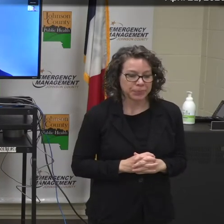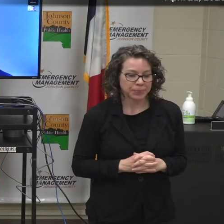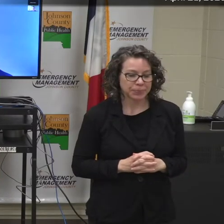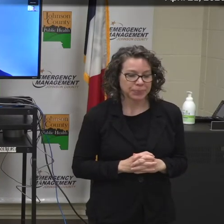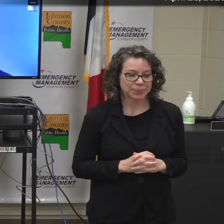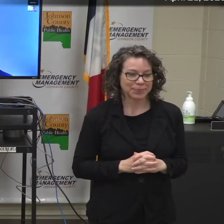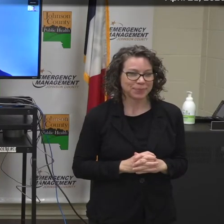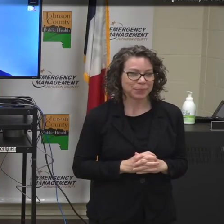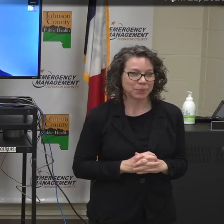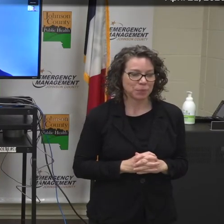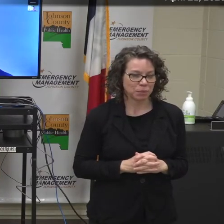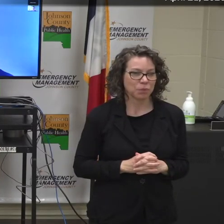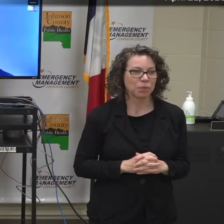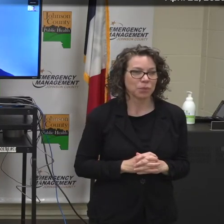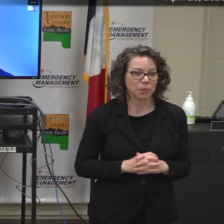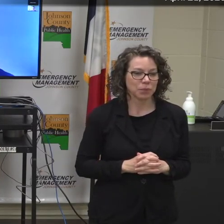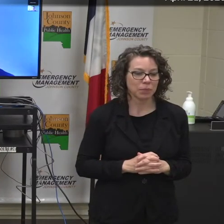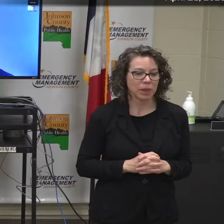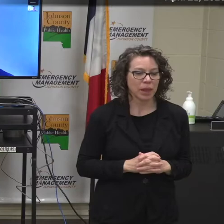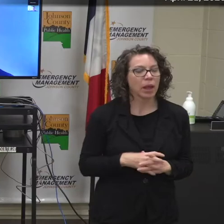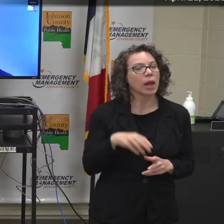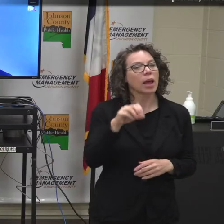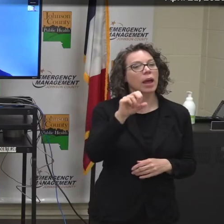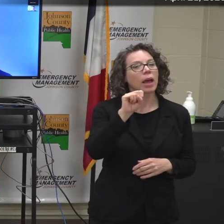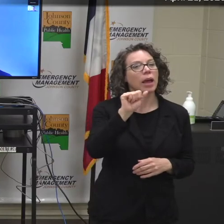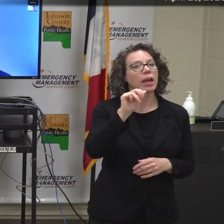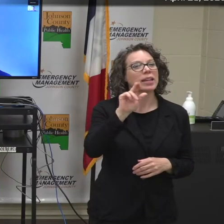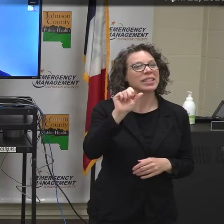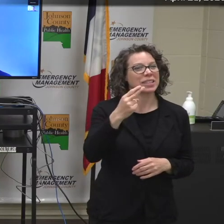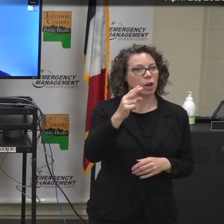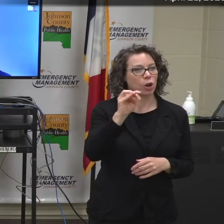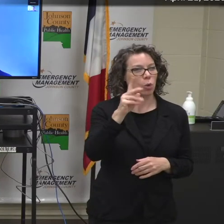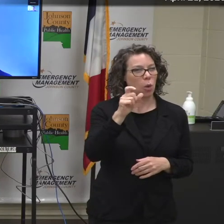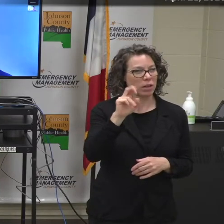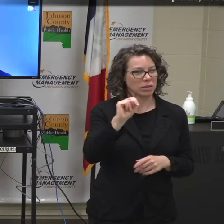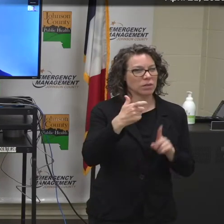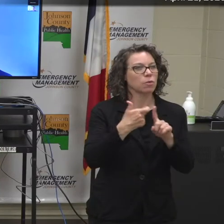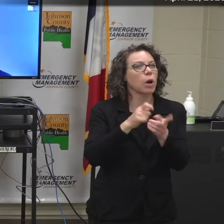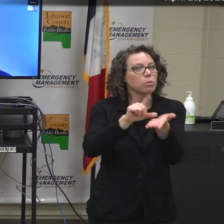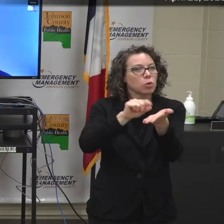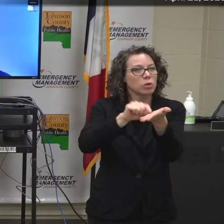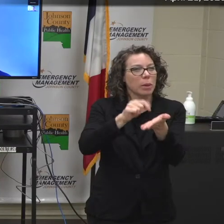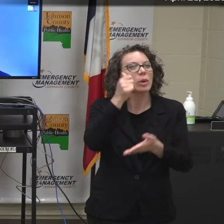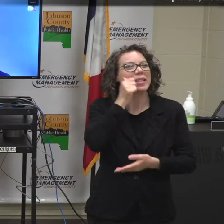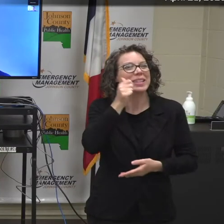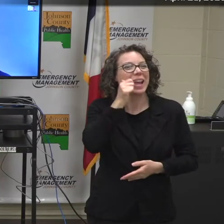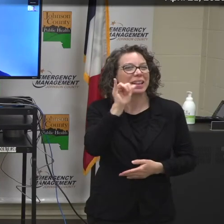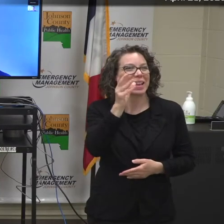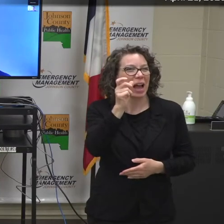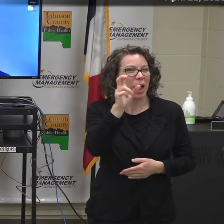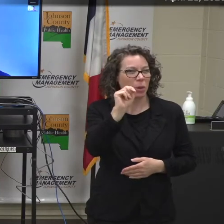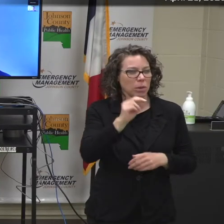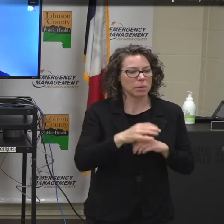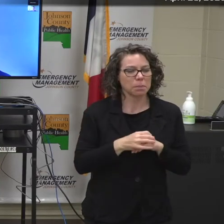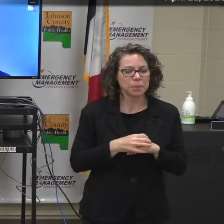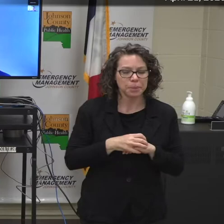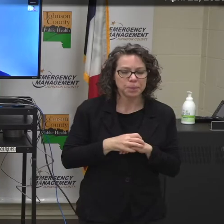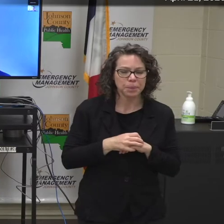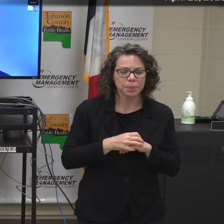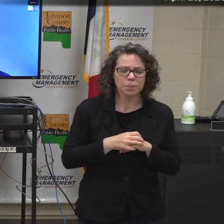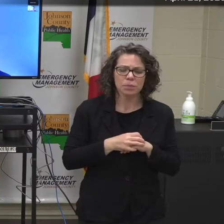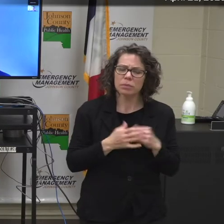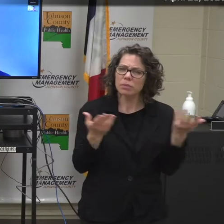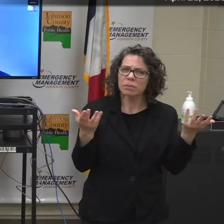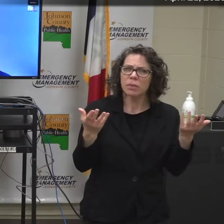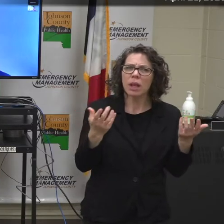All right. A few questions from Sarah Watson with The Daily Iowan. Could you give us any updates on how many